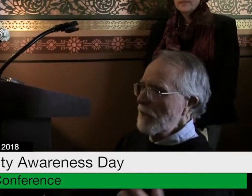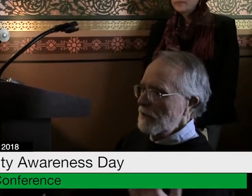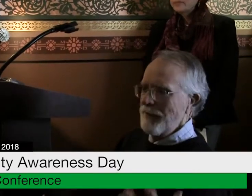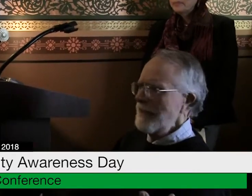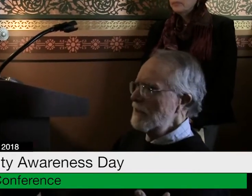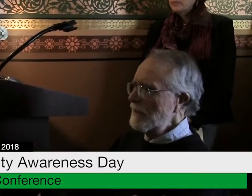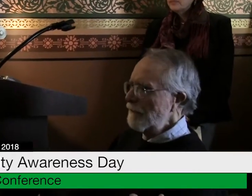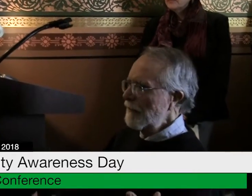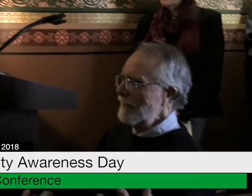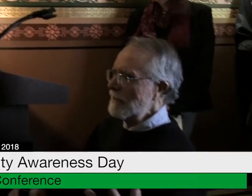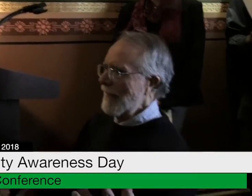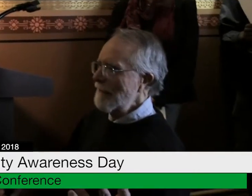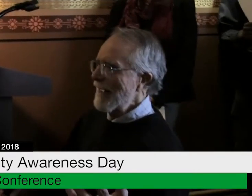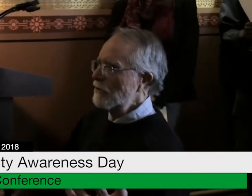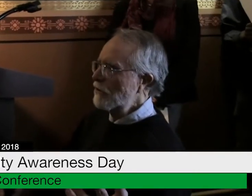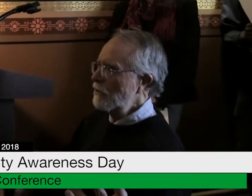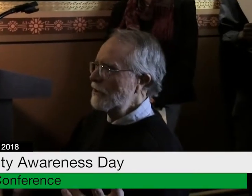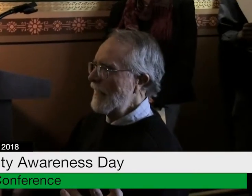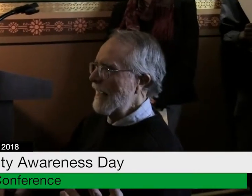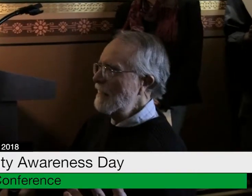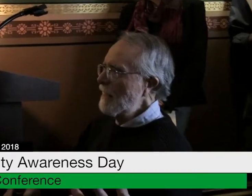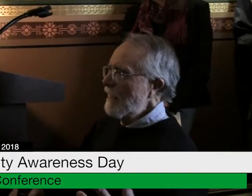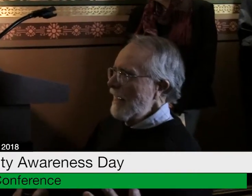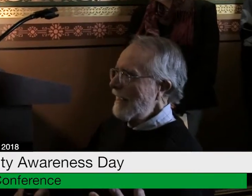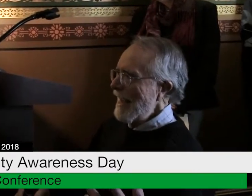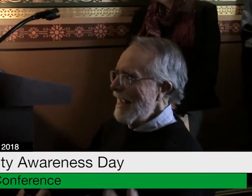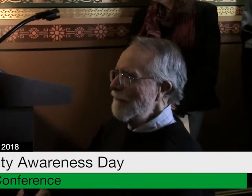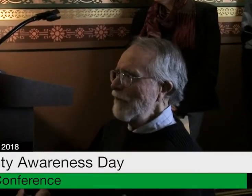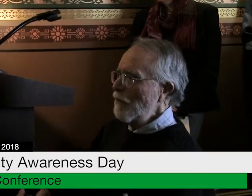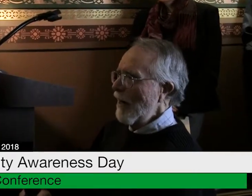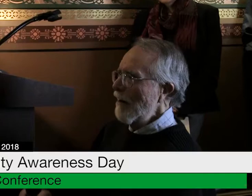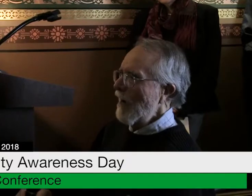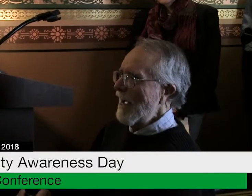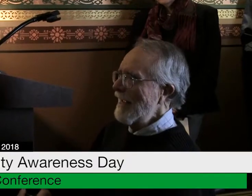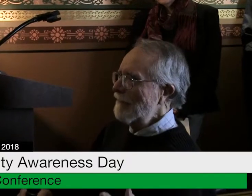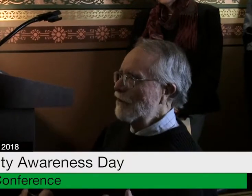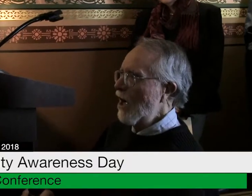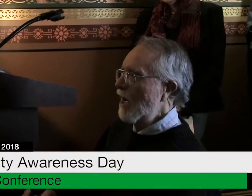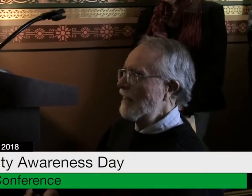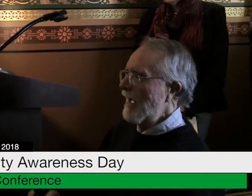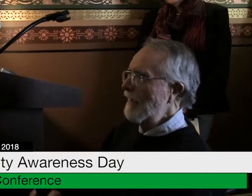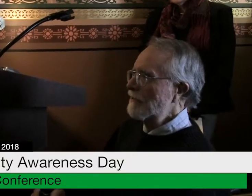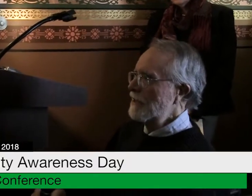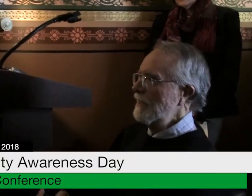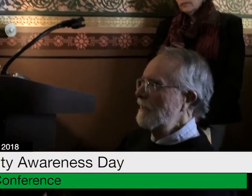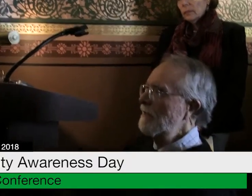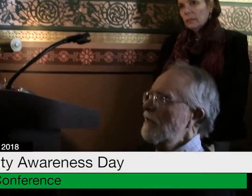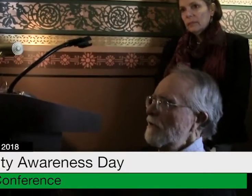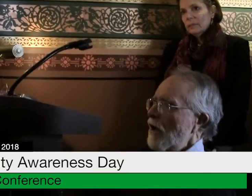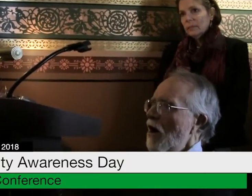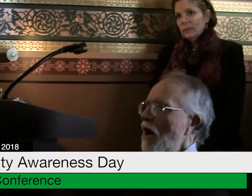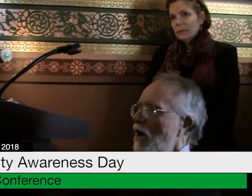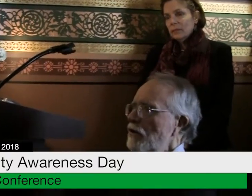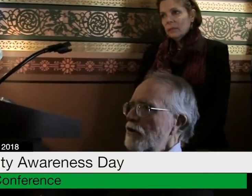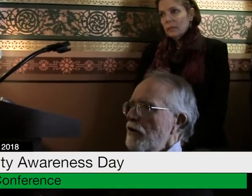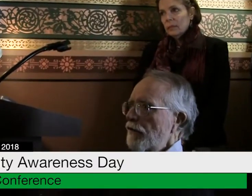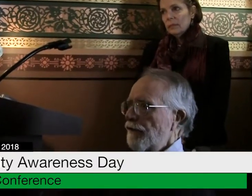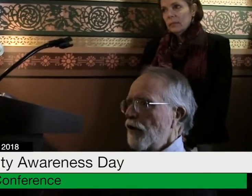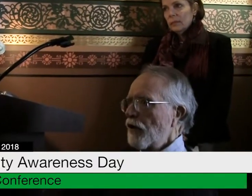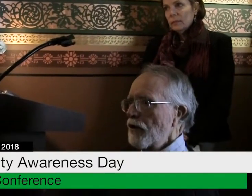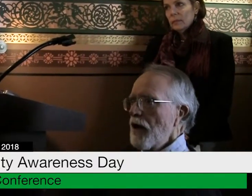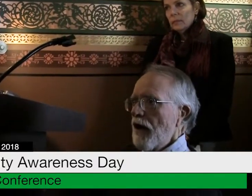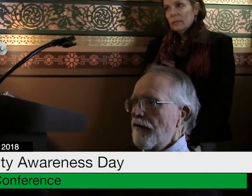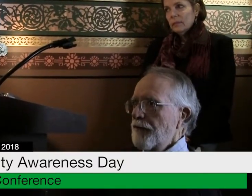committees and different things that I've had to do today. And everywhere I have gone, I have seen the halls